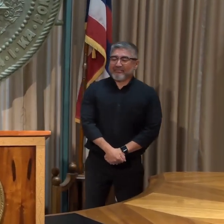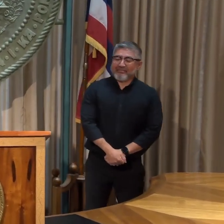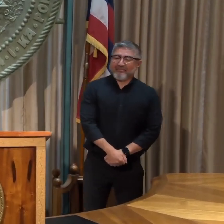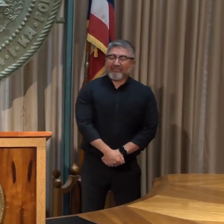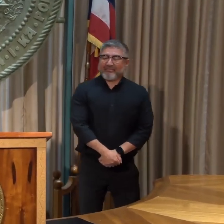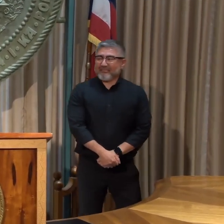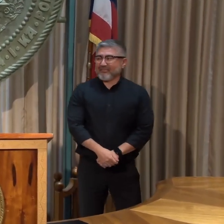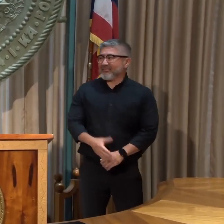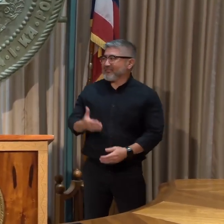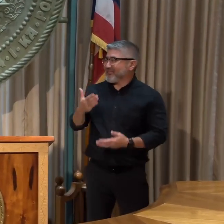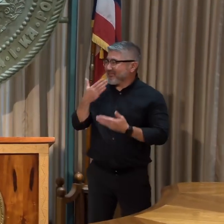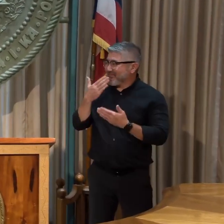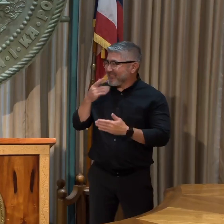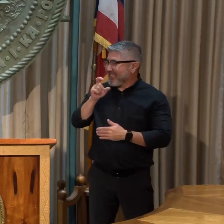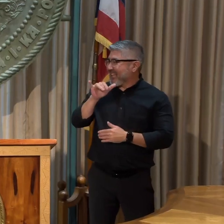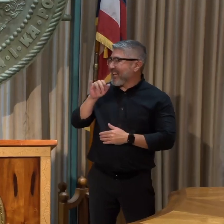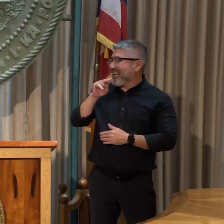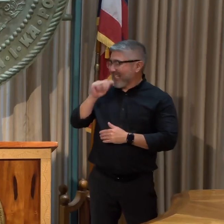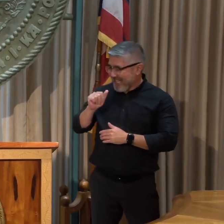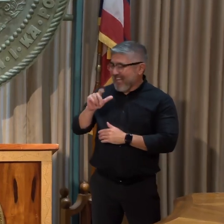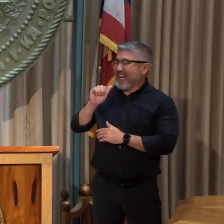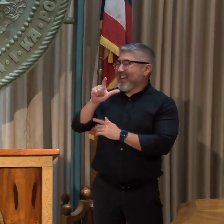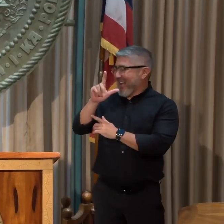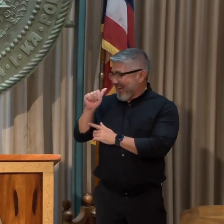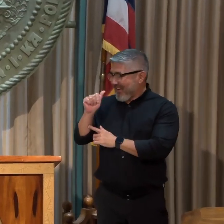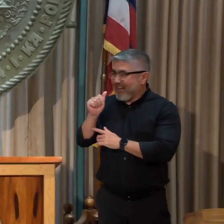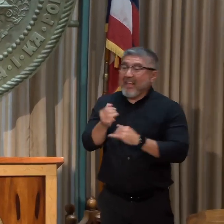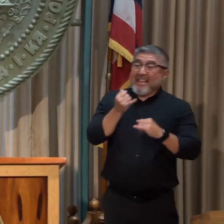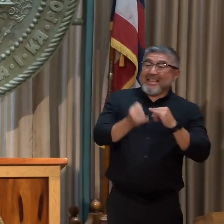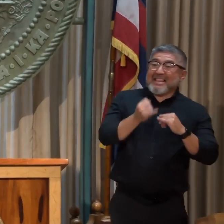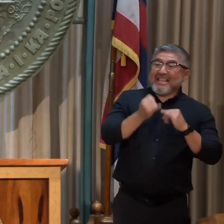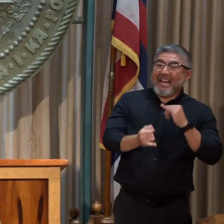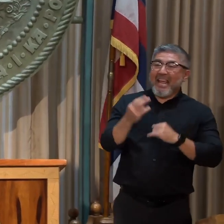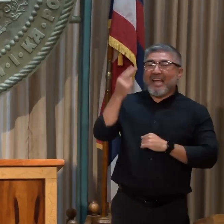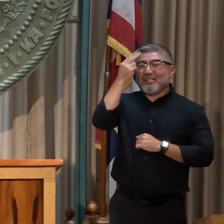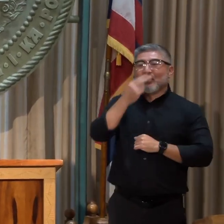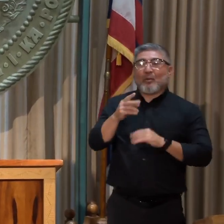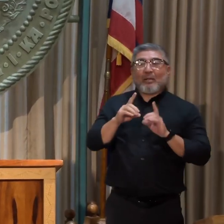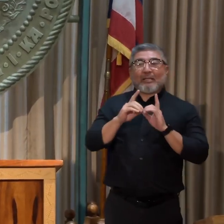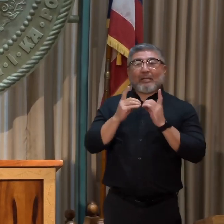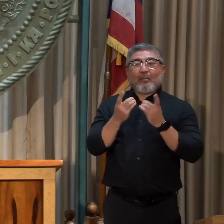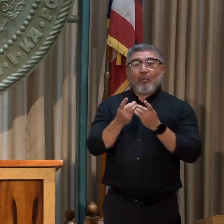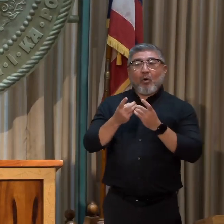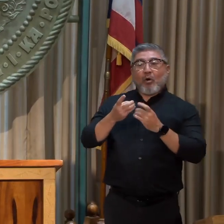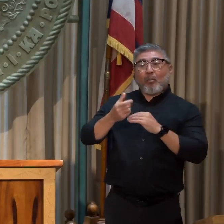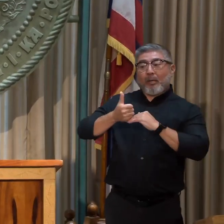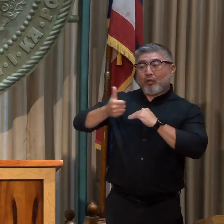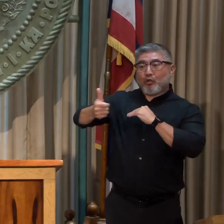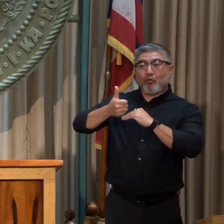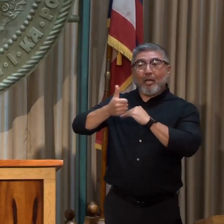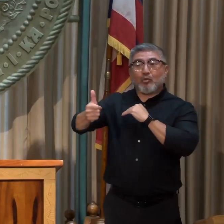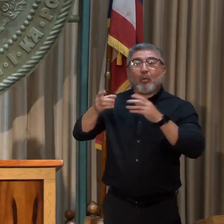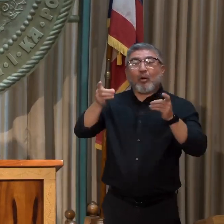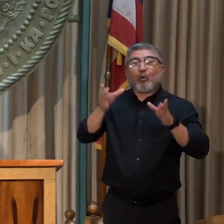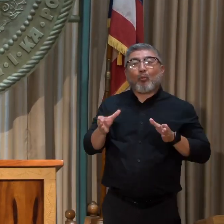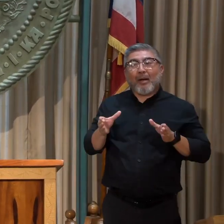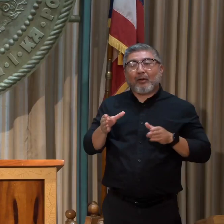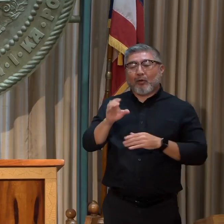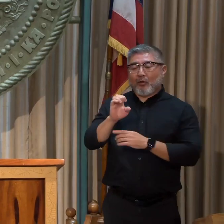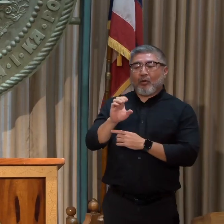Mahalo leina'ala. Finally, please welcome Hawaii Department of Transportation Director, Ed Sniffin.